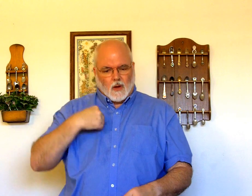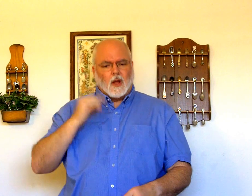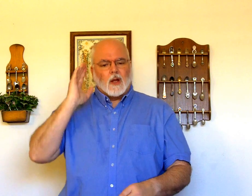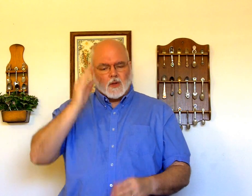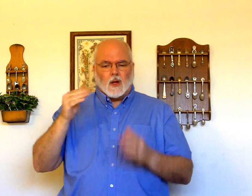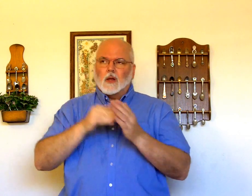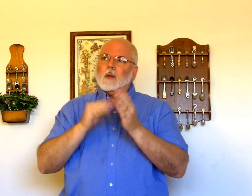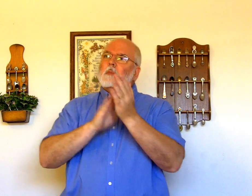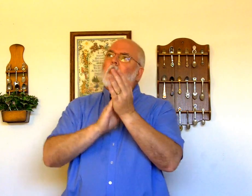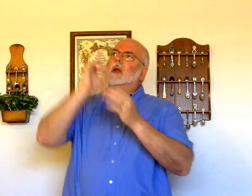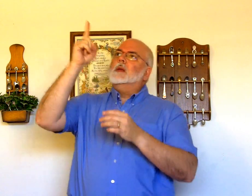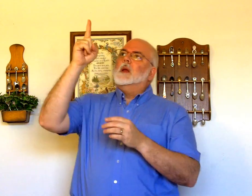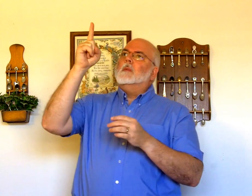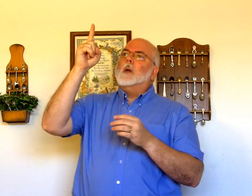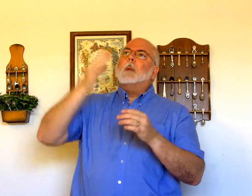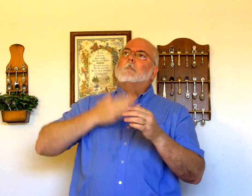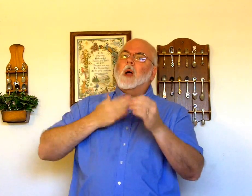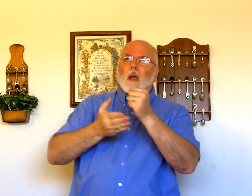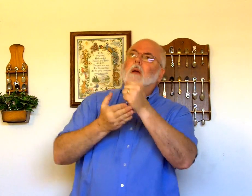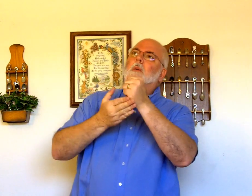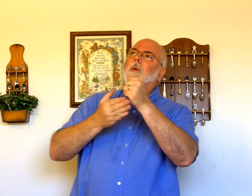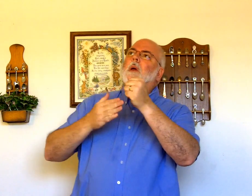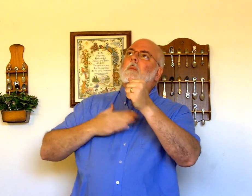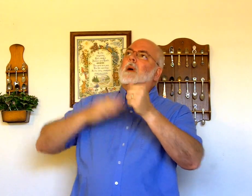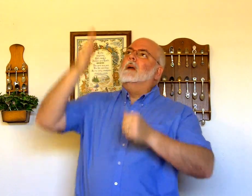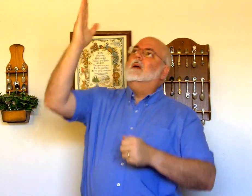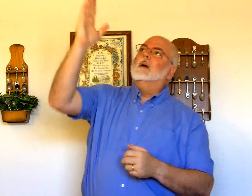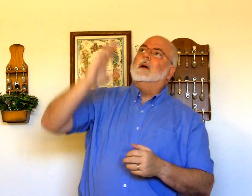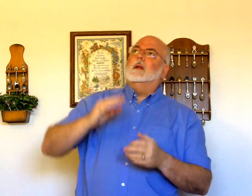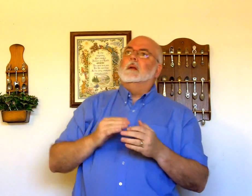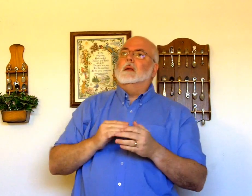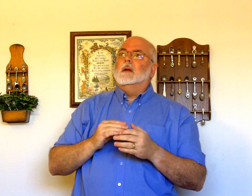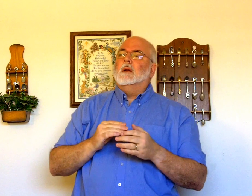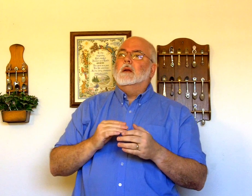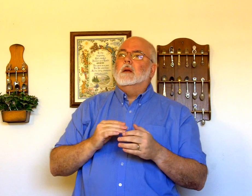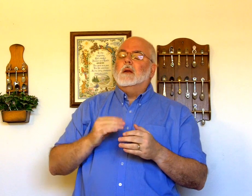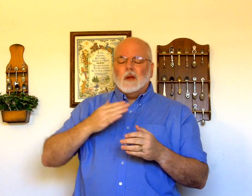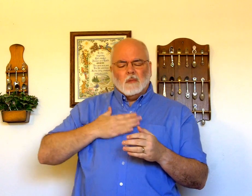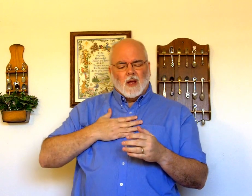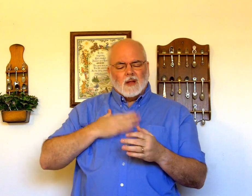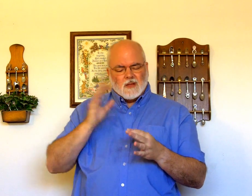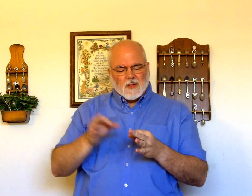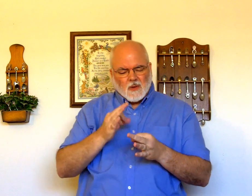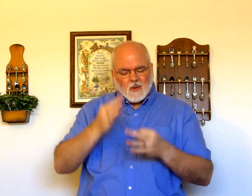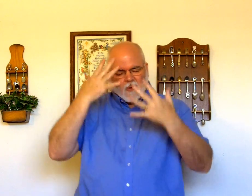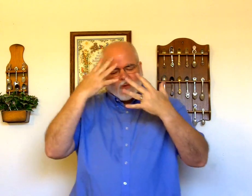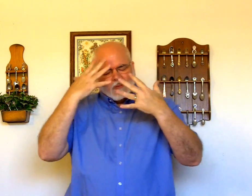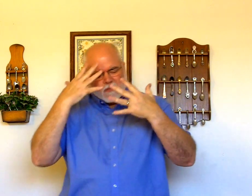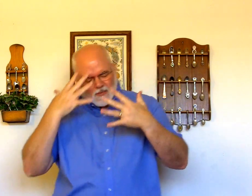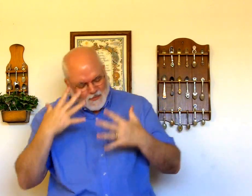praise him, my help and my God. My soul is cast down within me,